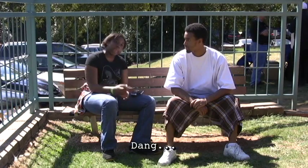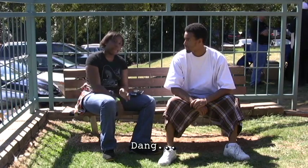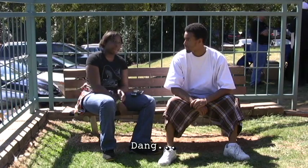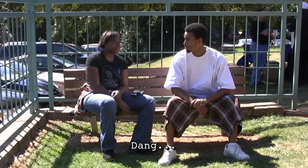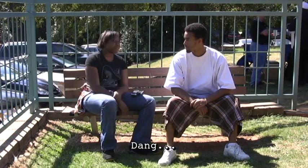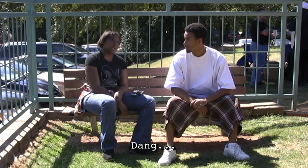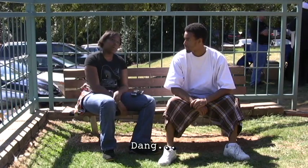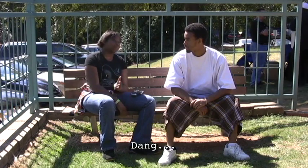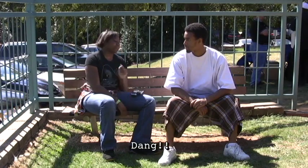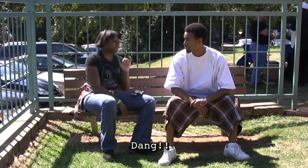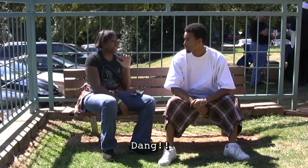Dang, dang.